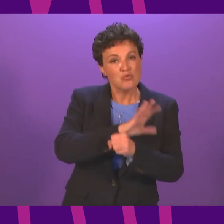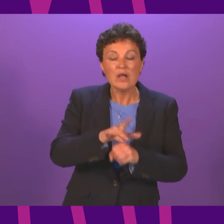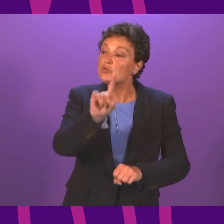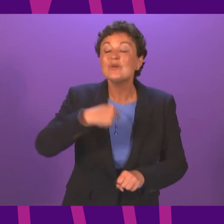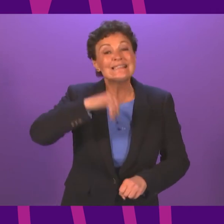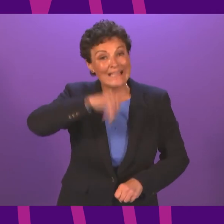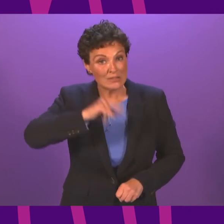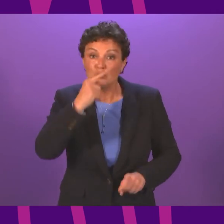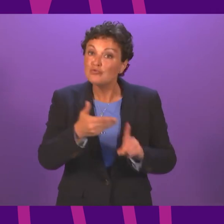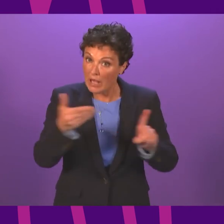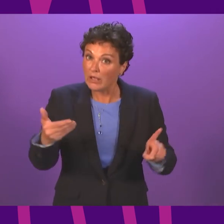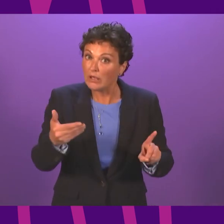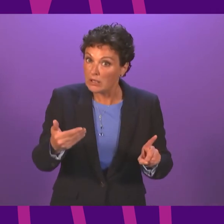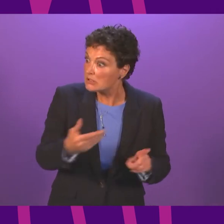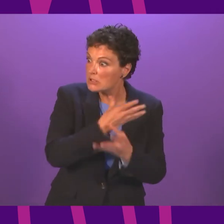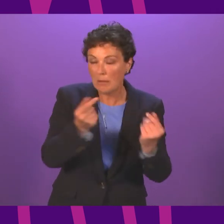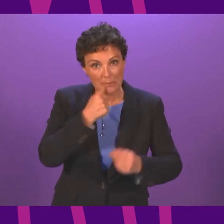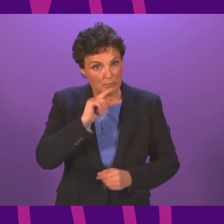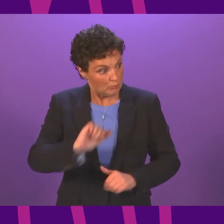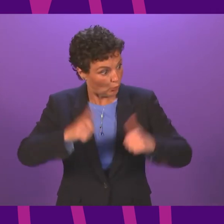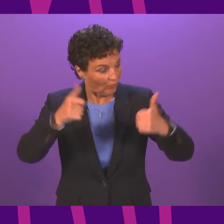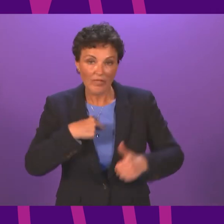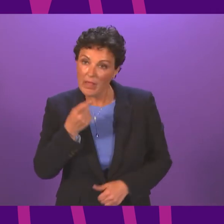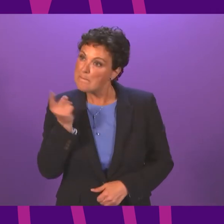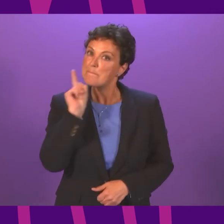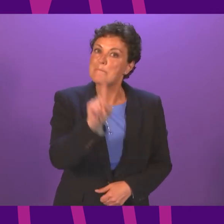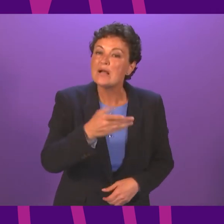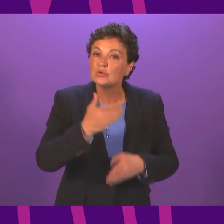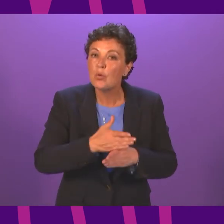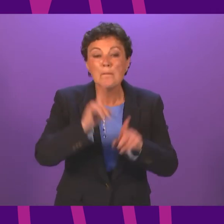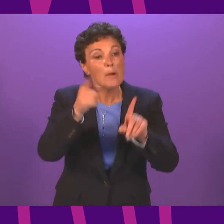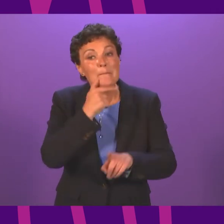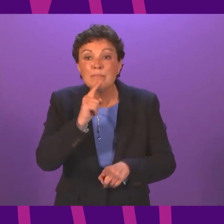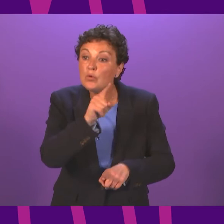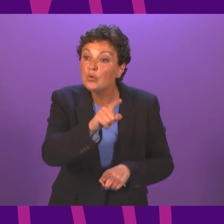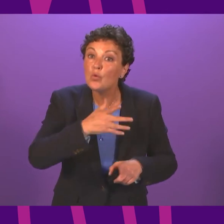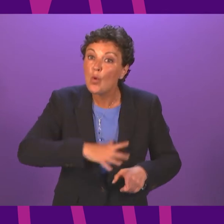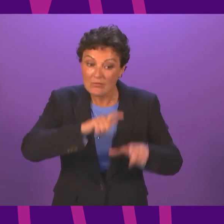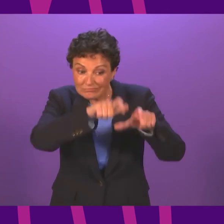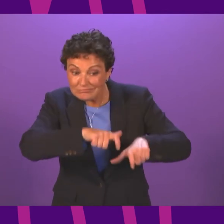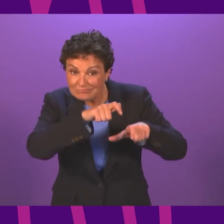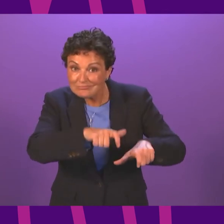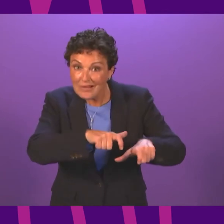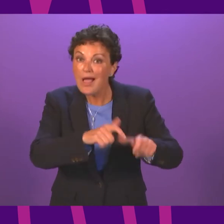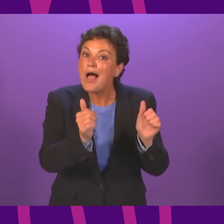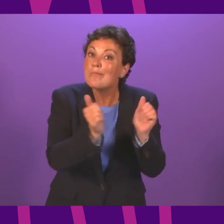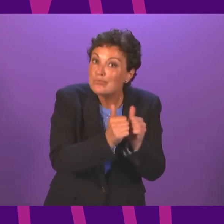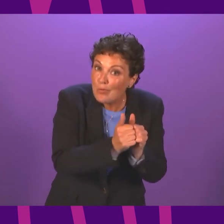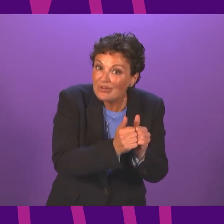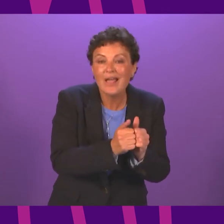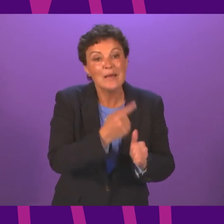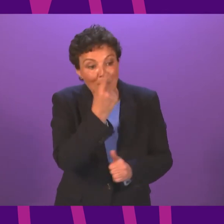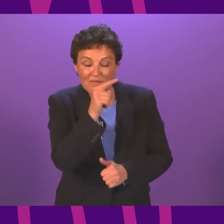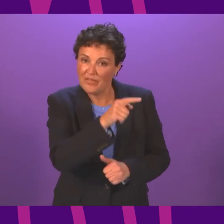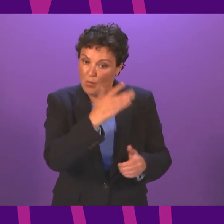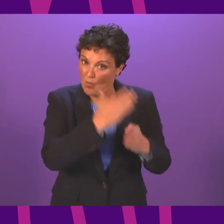to the workplace will be right for many, we will encourage continued support for homeworking where that is possible and appropriate. This